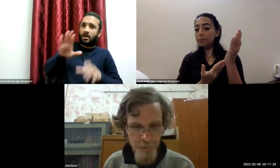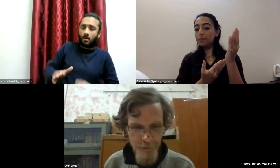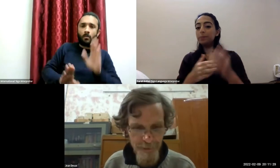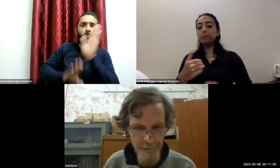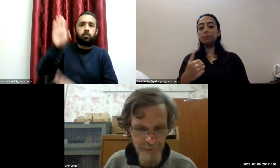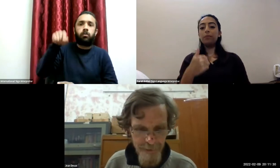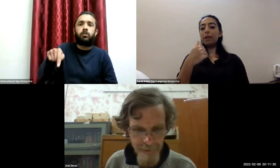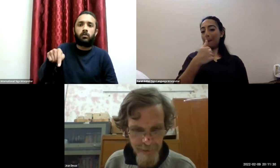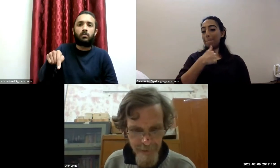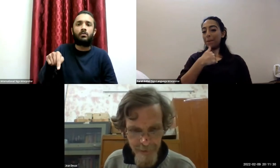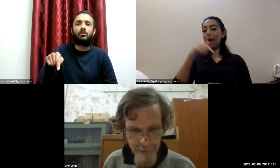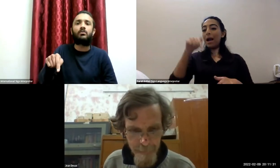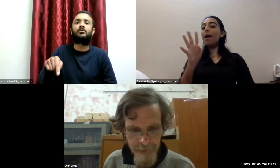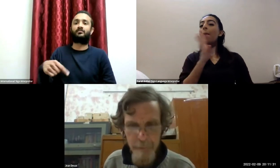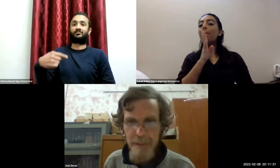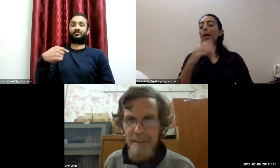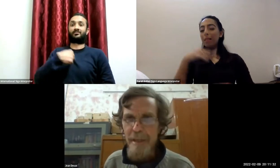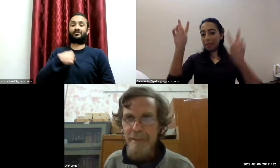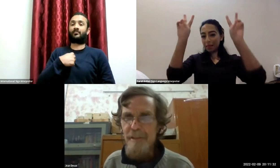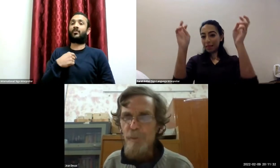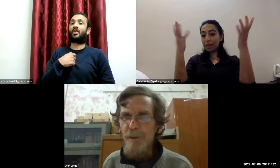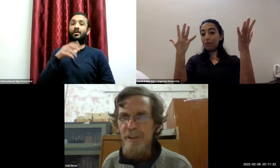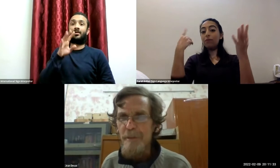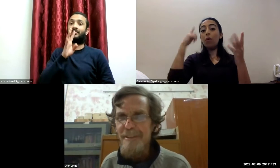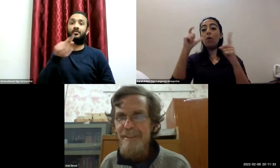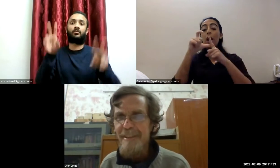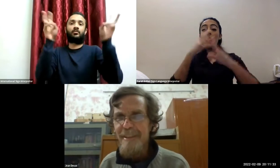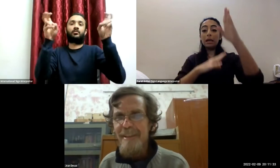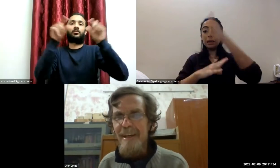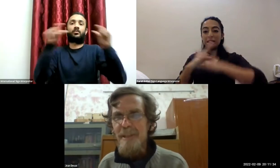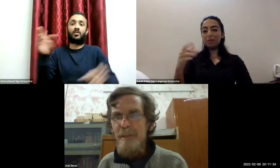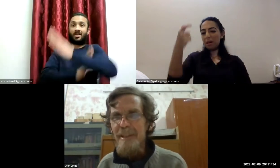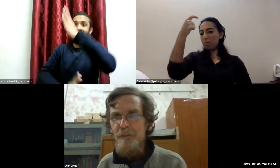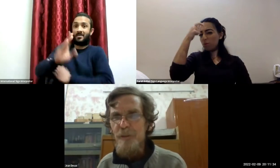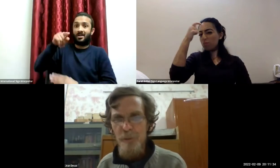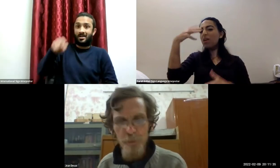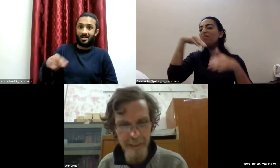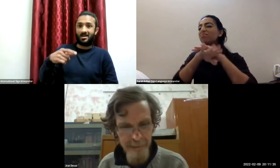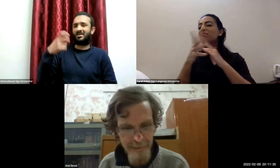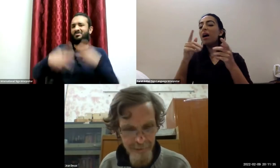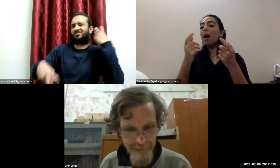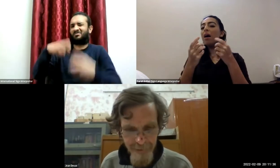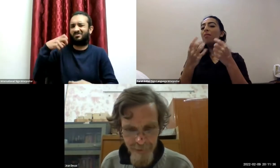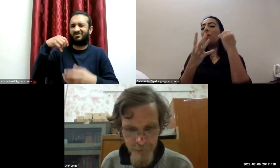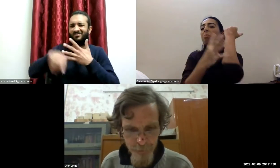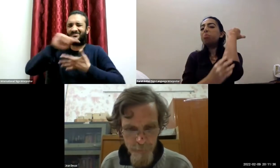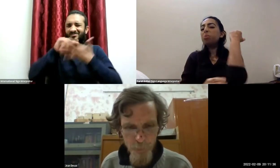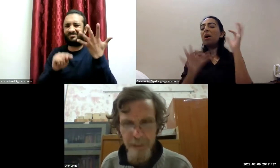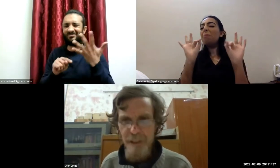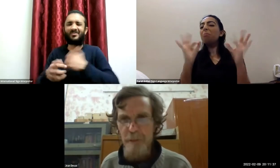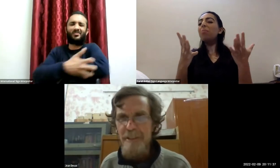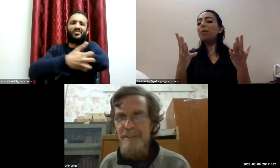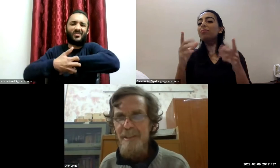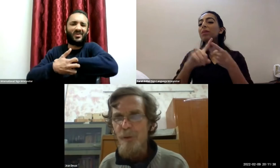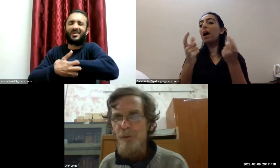short talk is disability matters in poor economics as many of you would i the term